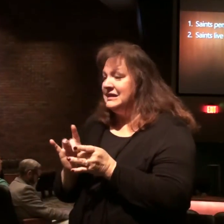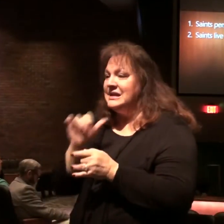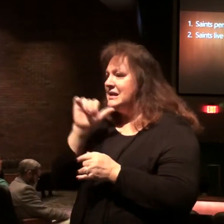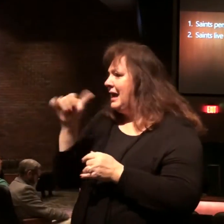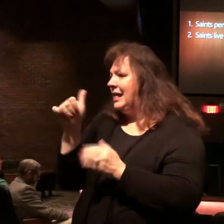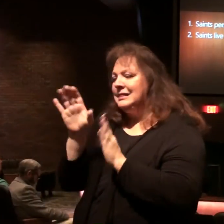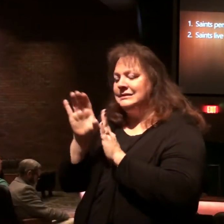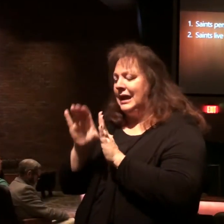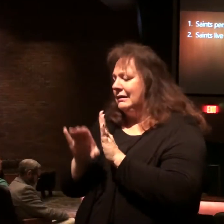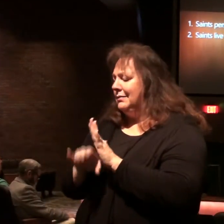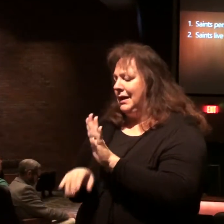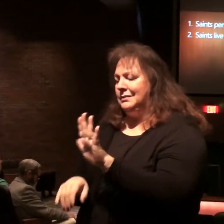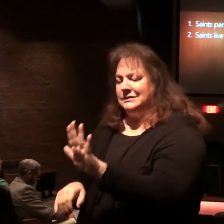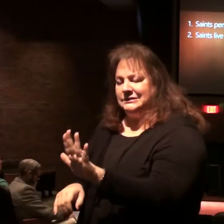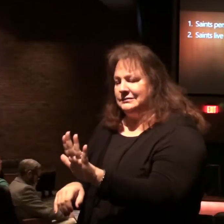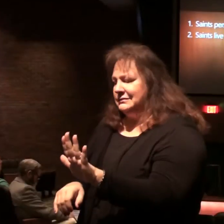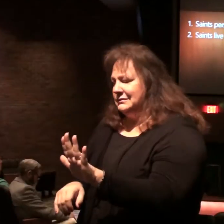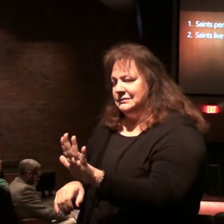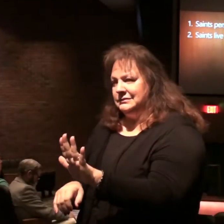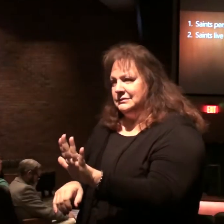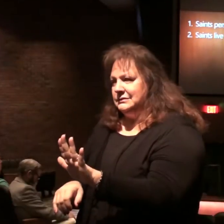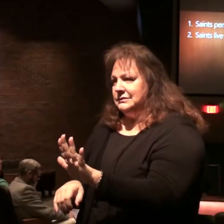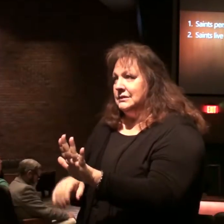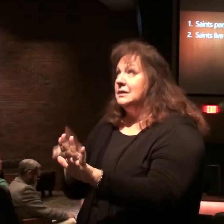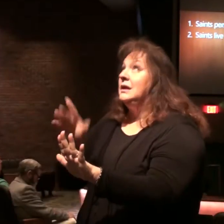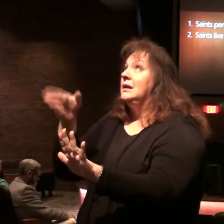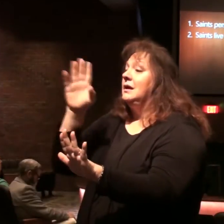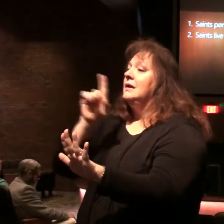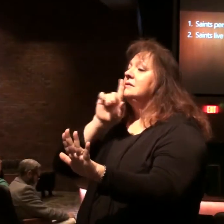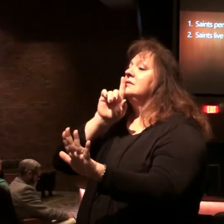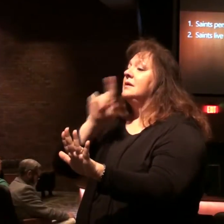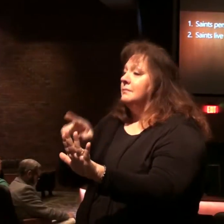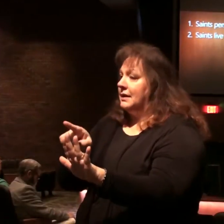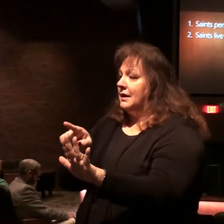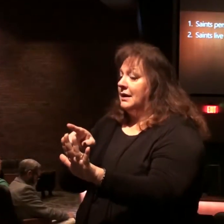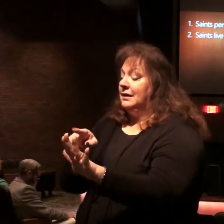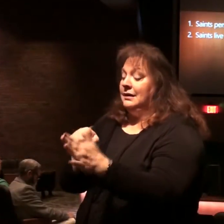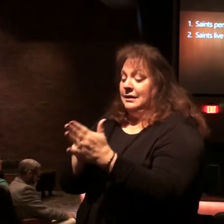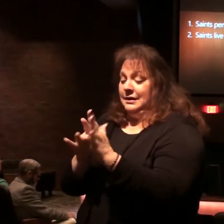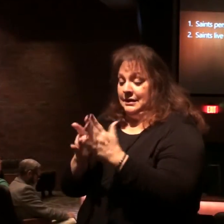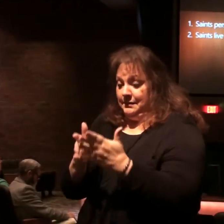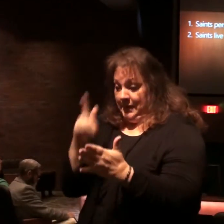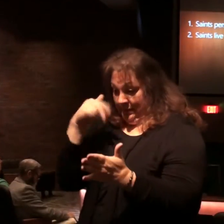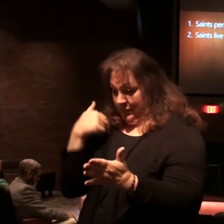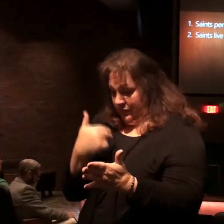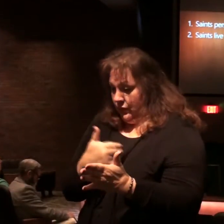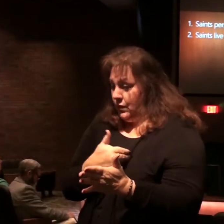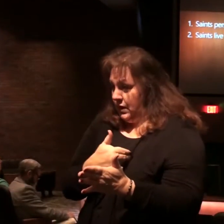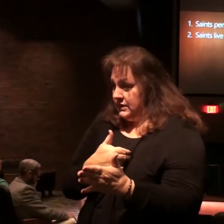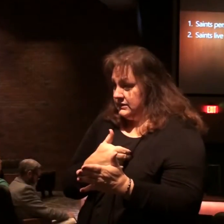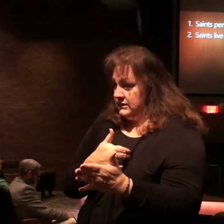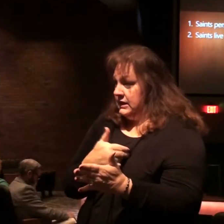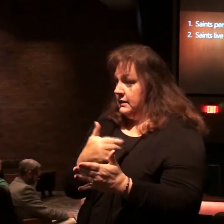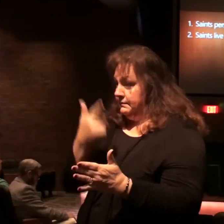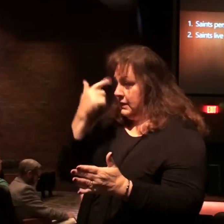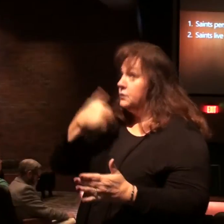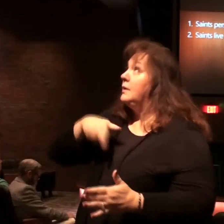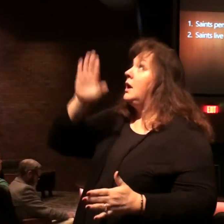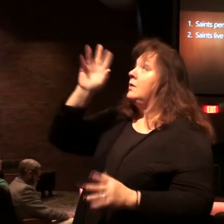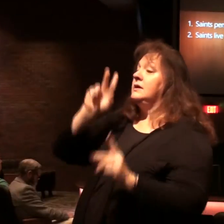ten commandments. The commands that God has given us in his word for us as his people,